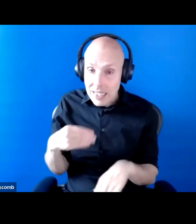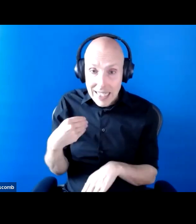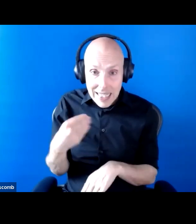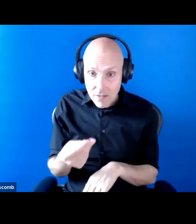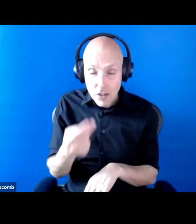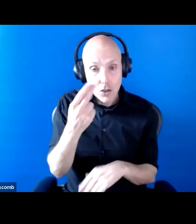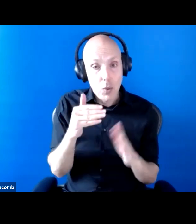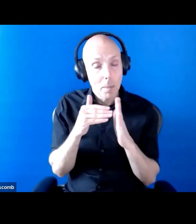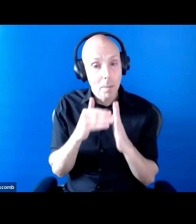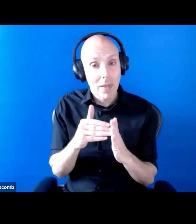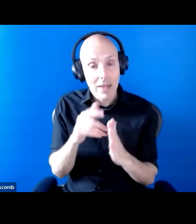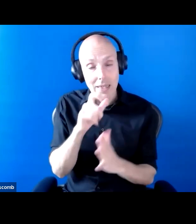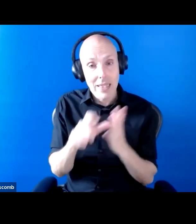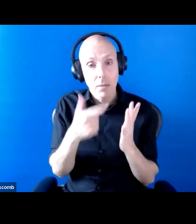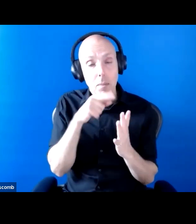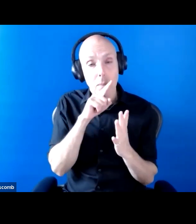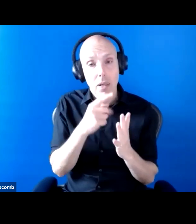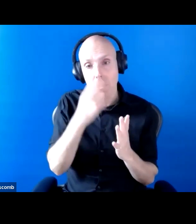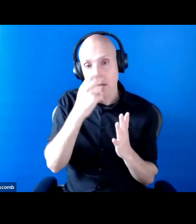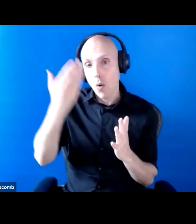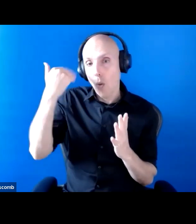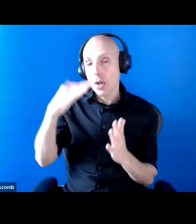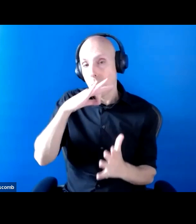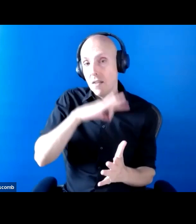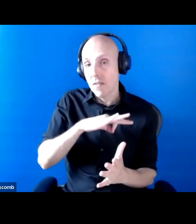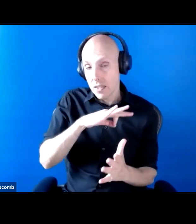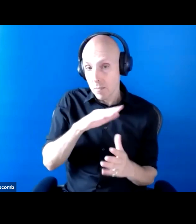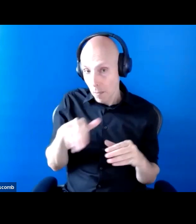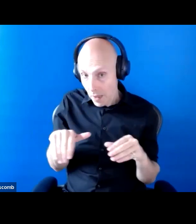disabled people on legacy benefits, including employment support allowance.